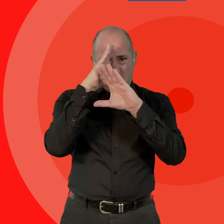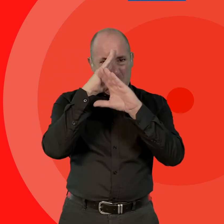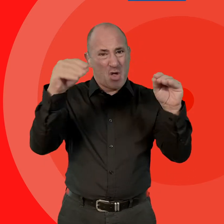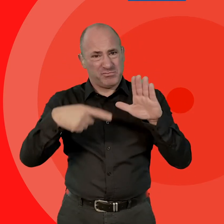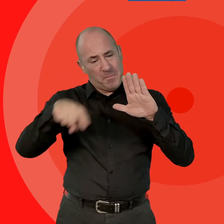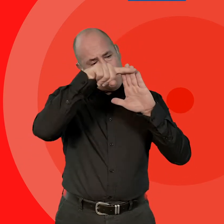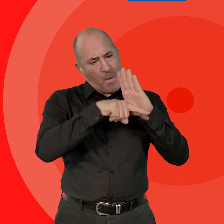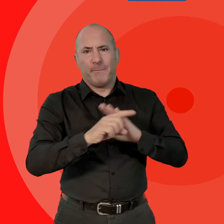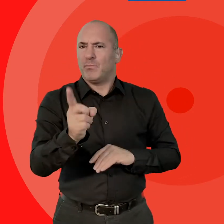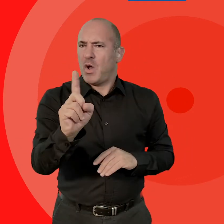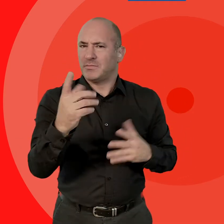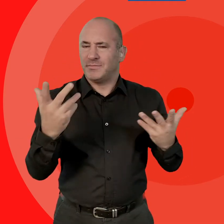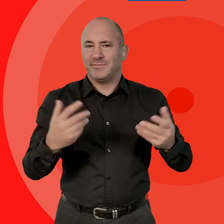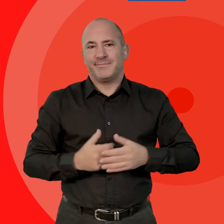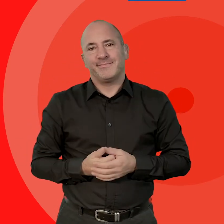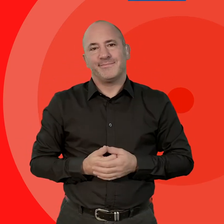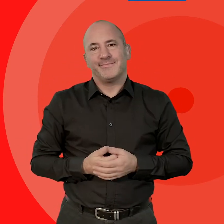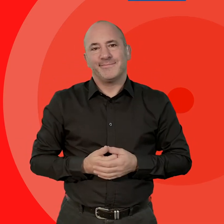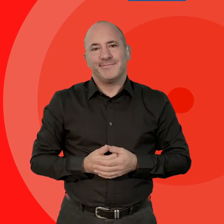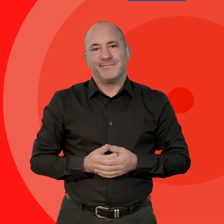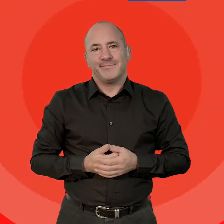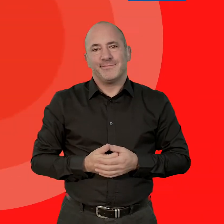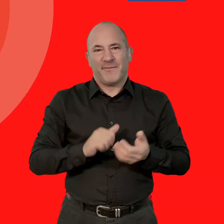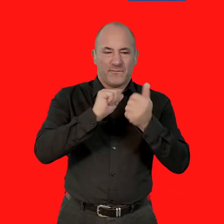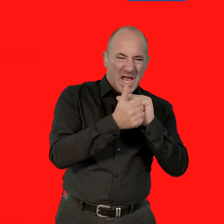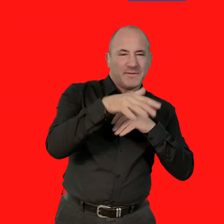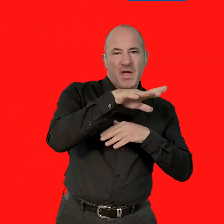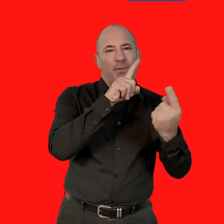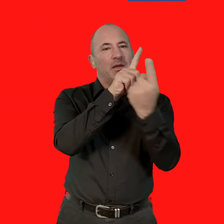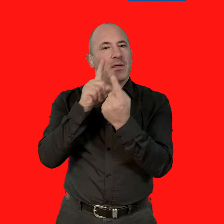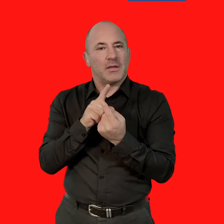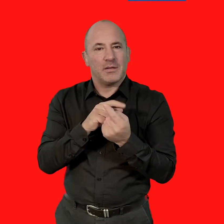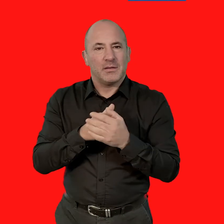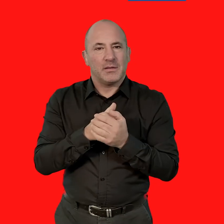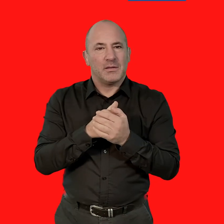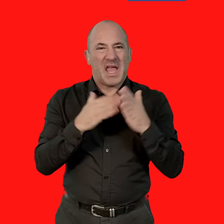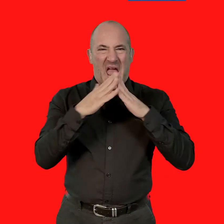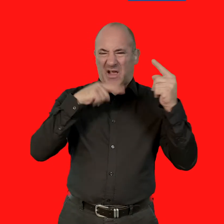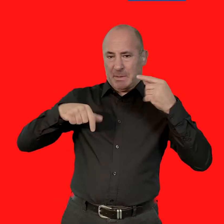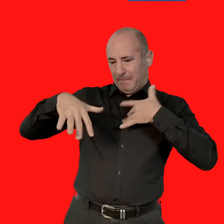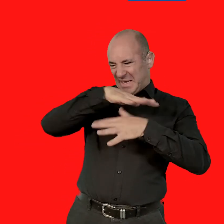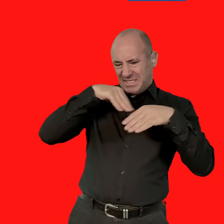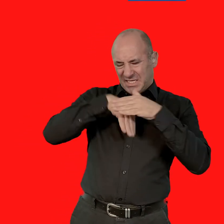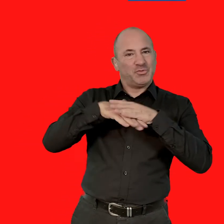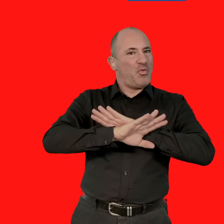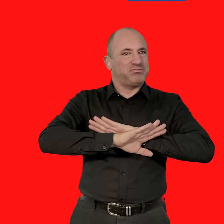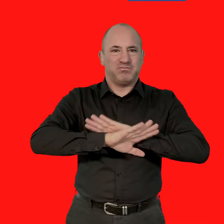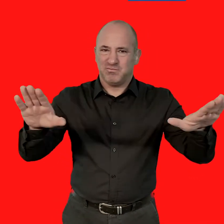alert restrictions, are as follows. Meeting friends and family. No mixing of households indoors